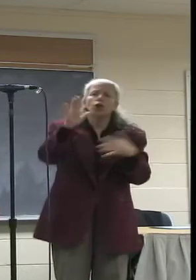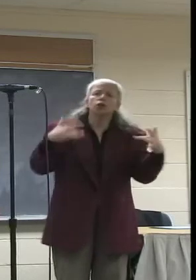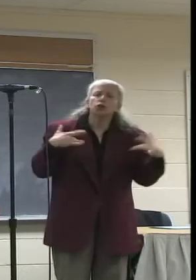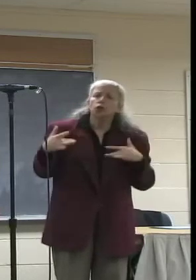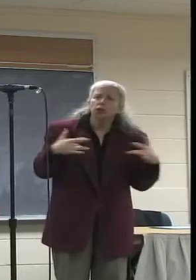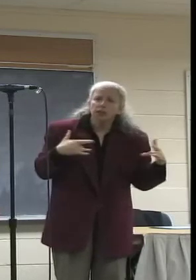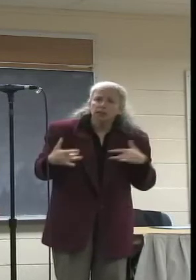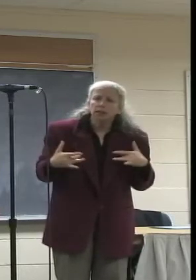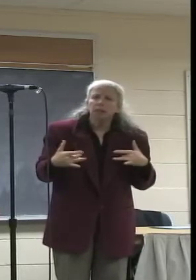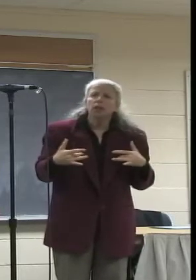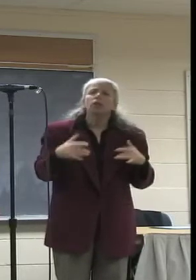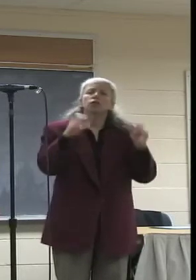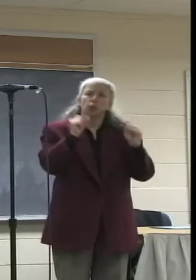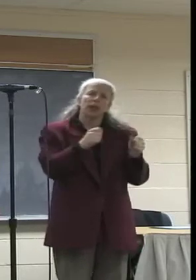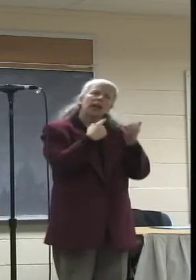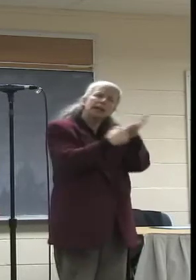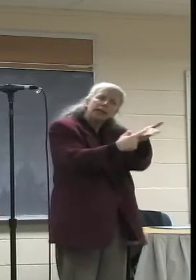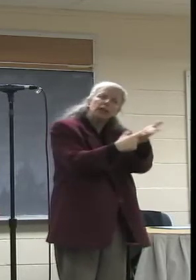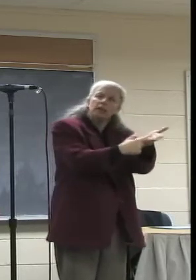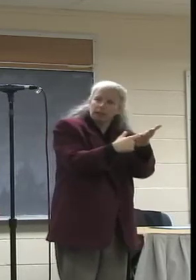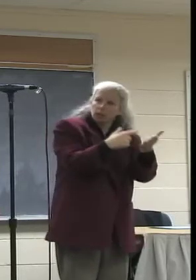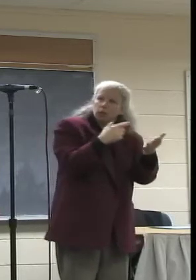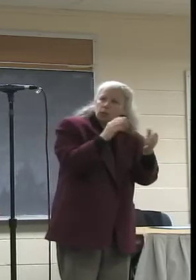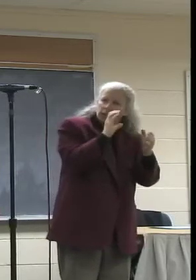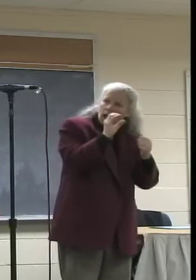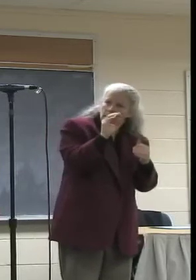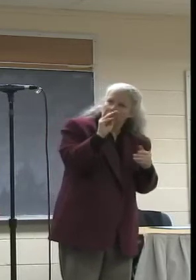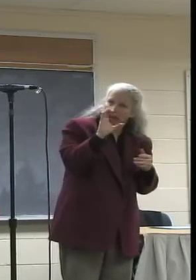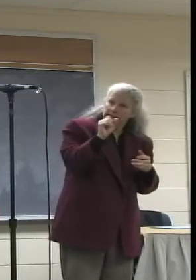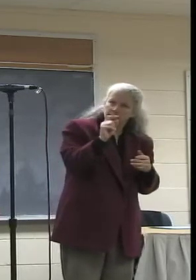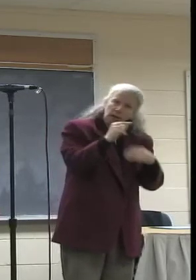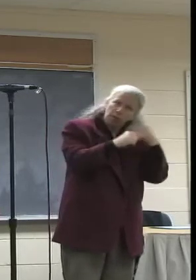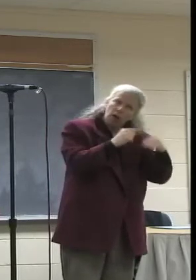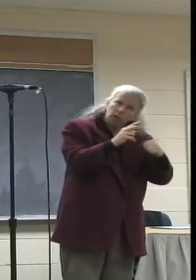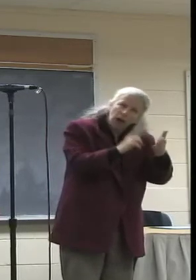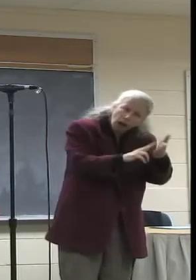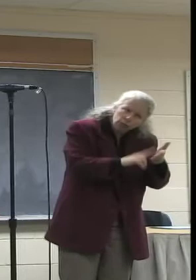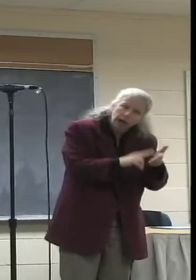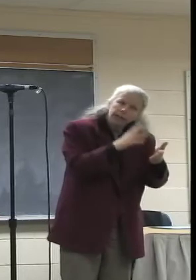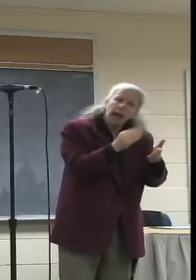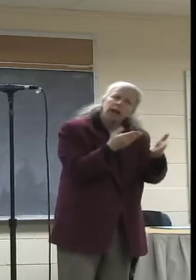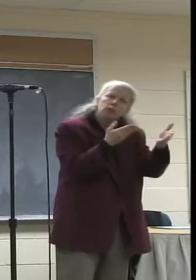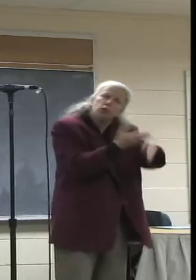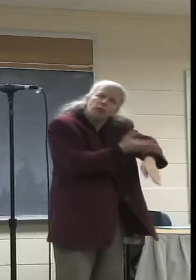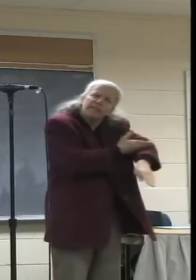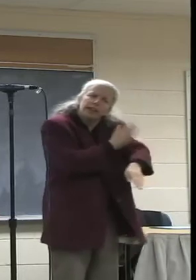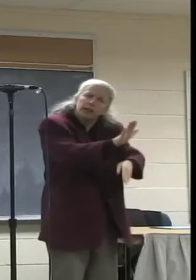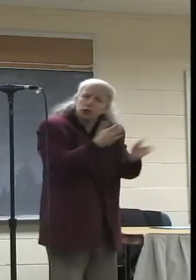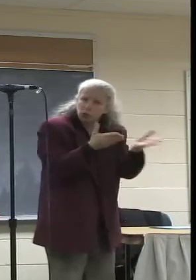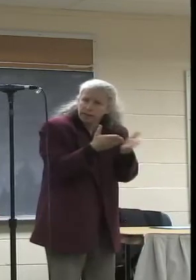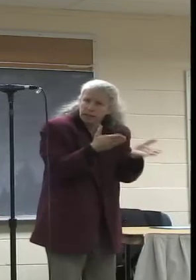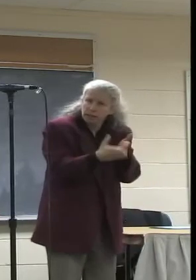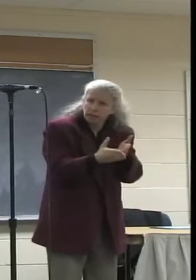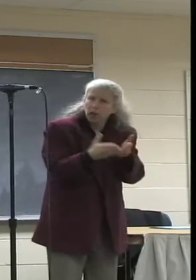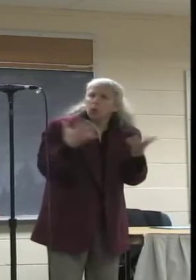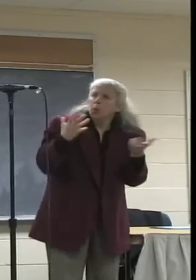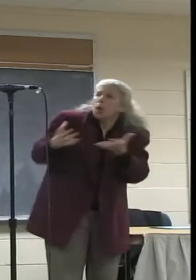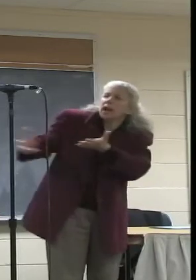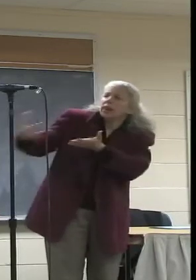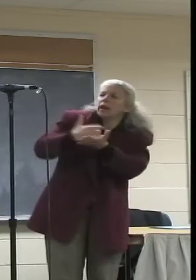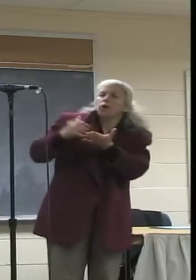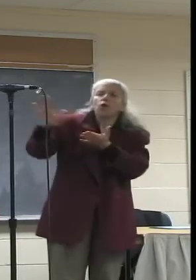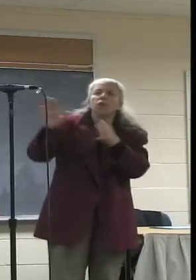conversations with Comcast on service improvements. We look forward to collecting these ideas for